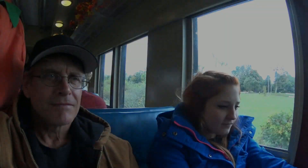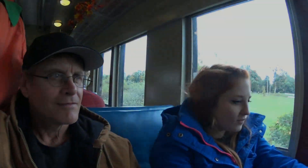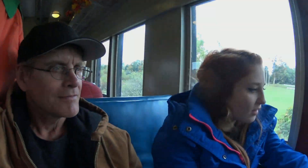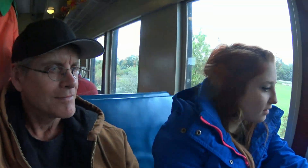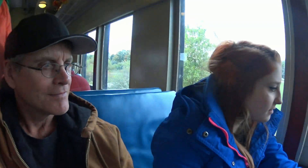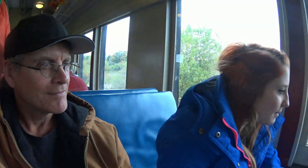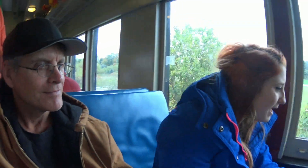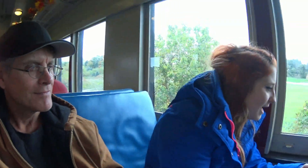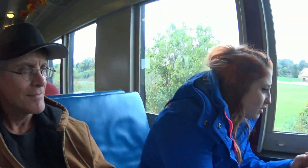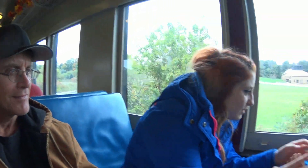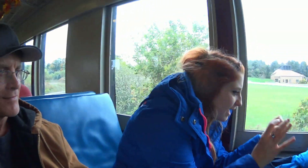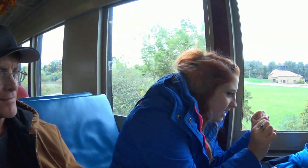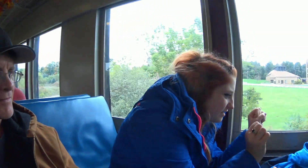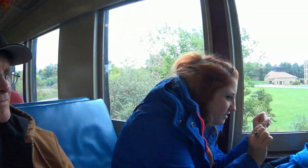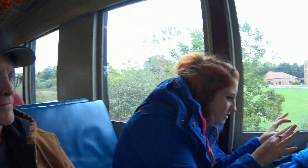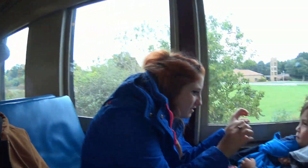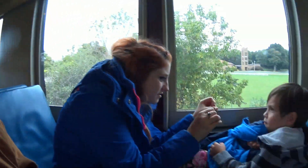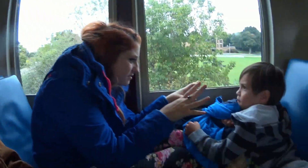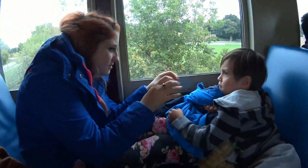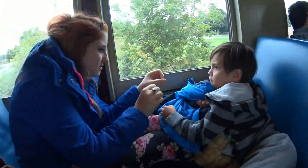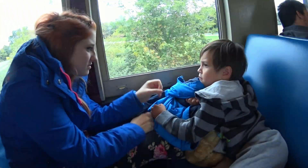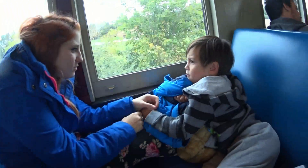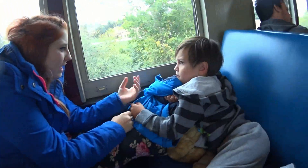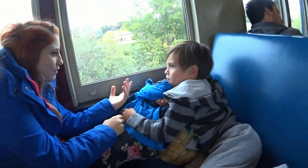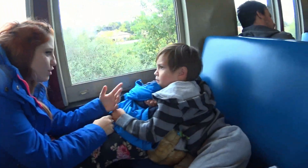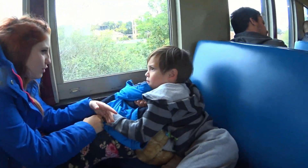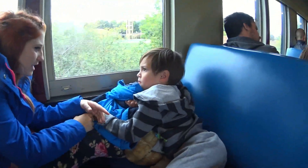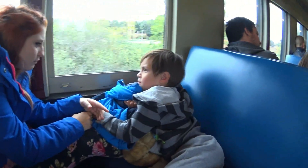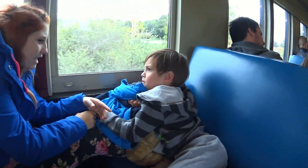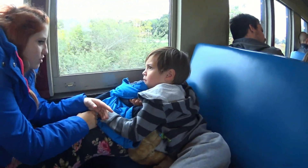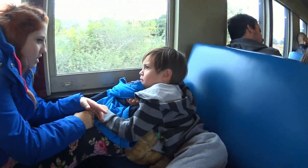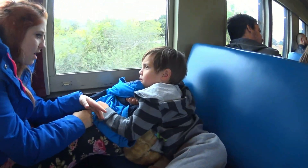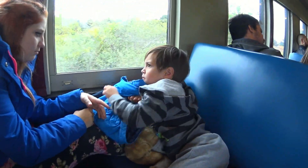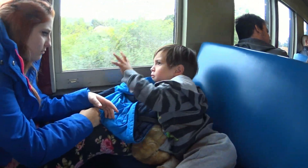Shake, shake, shake, shake, rolla . Shake, shake,